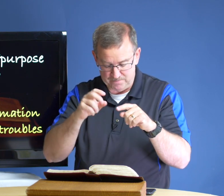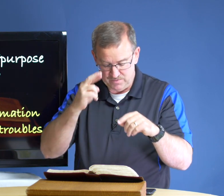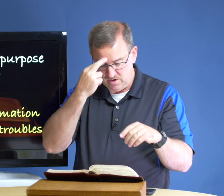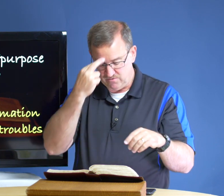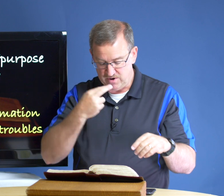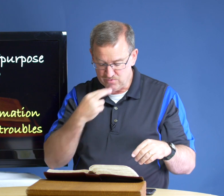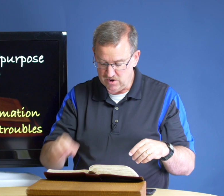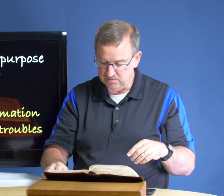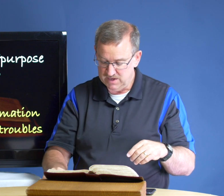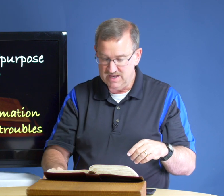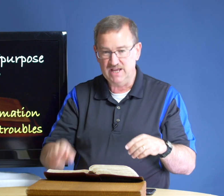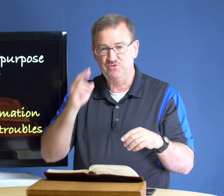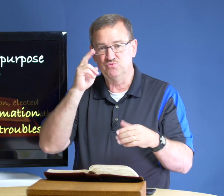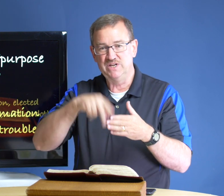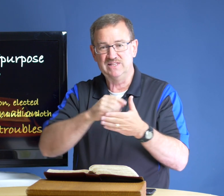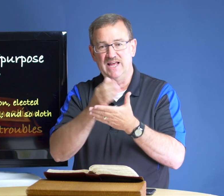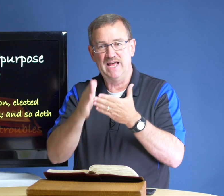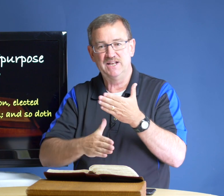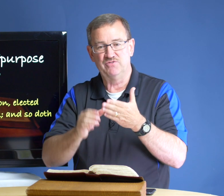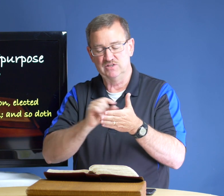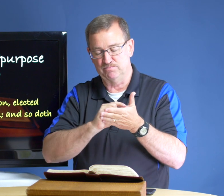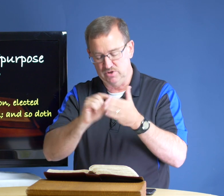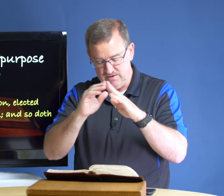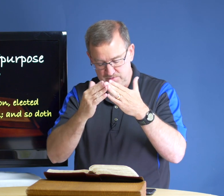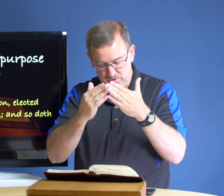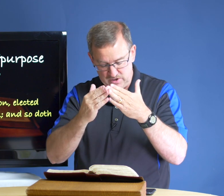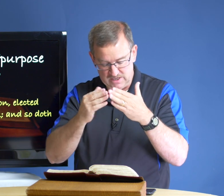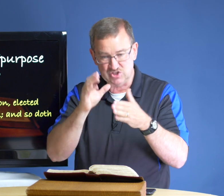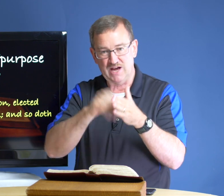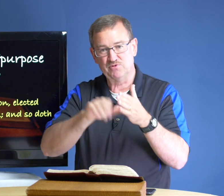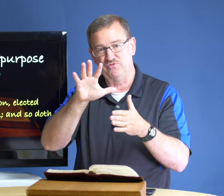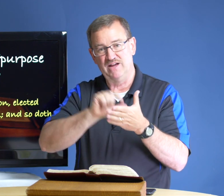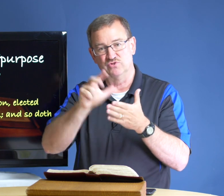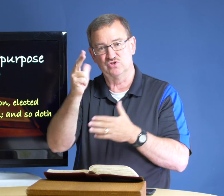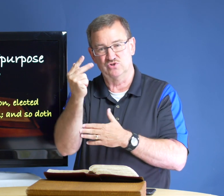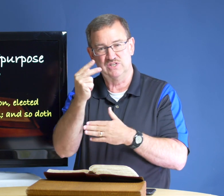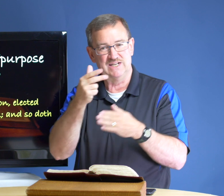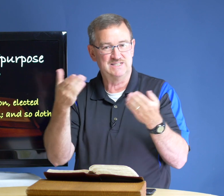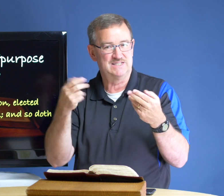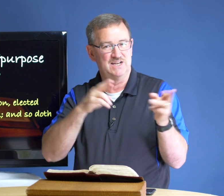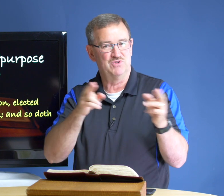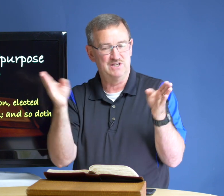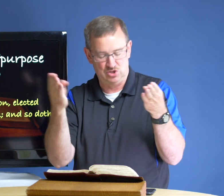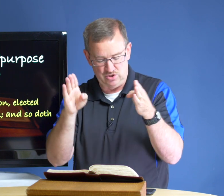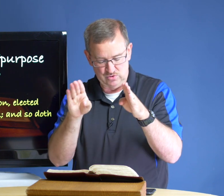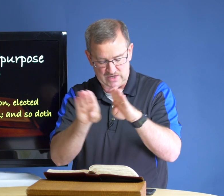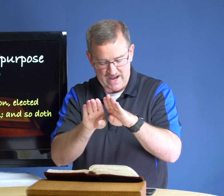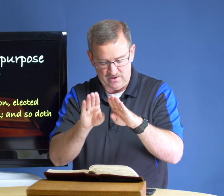from rome if you read the end of his book of the book chapter 5 verse 13 as he's getting ready to close out